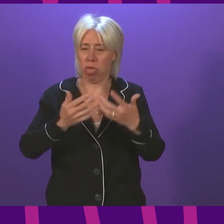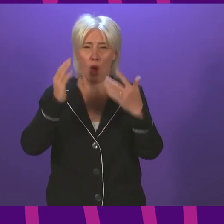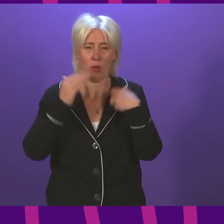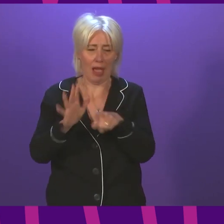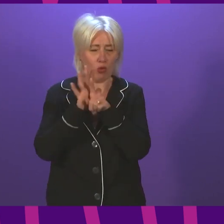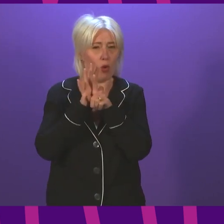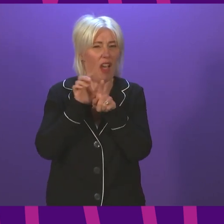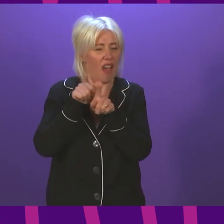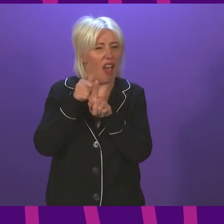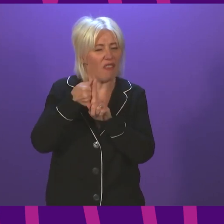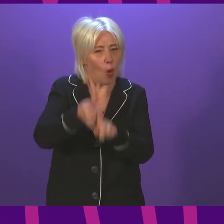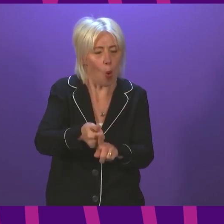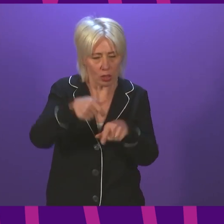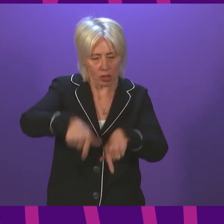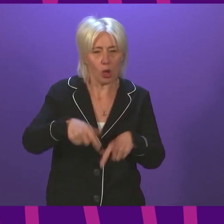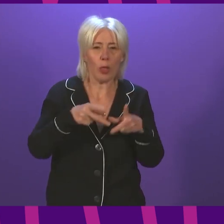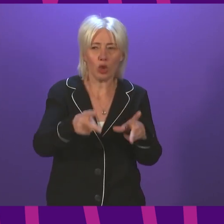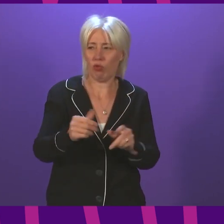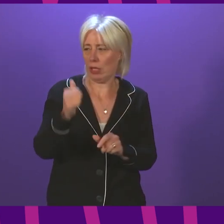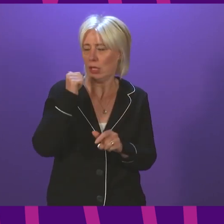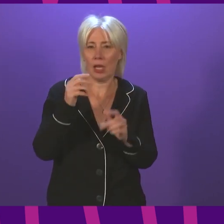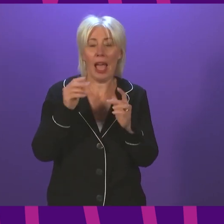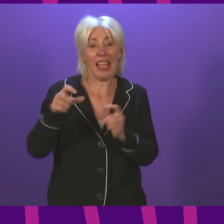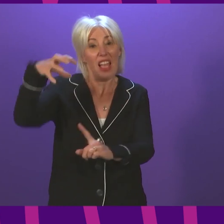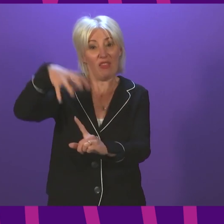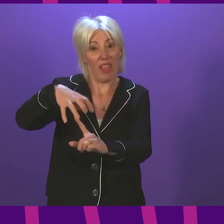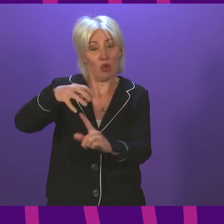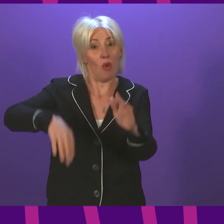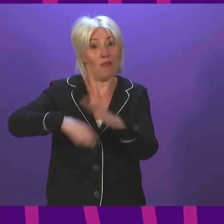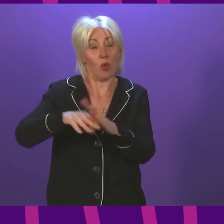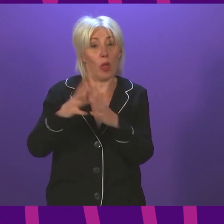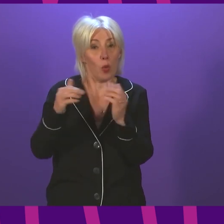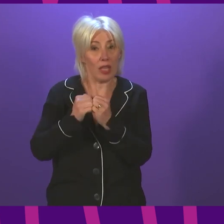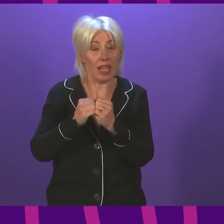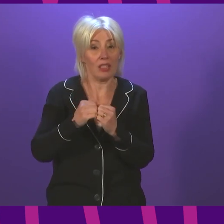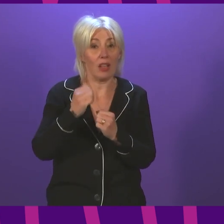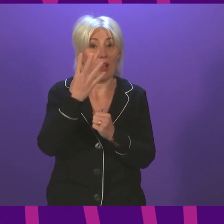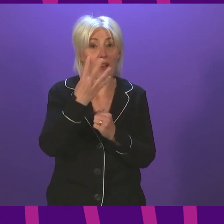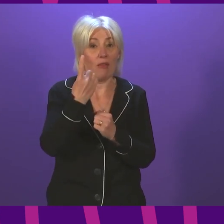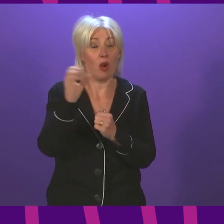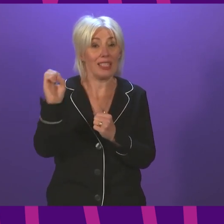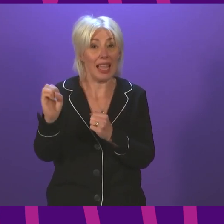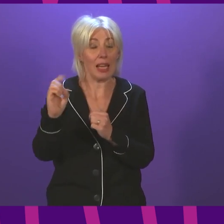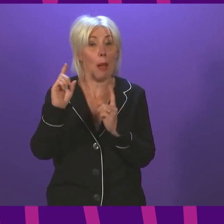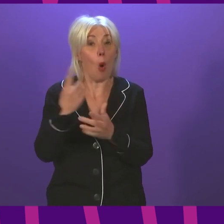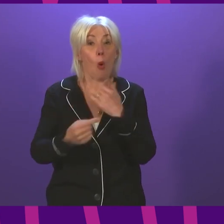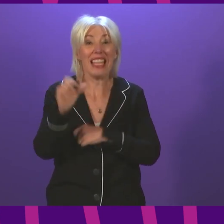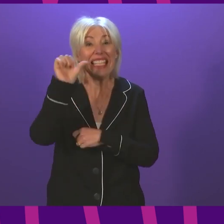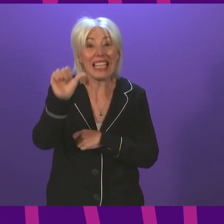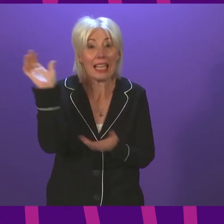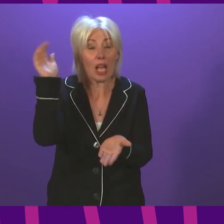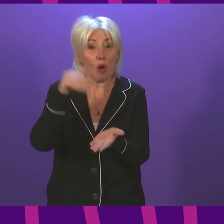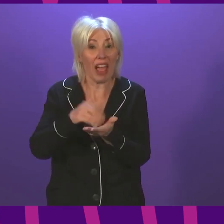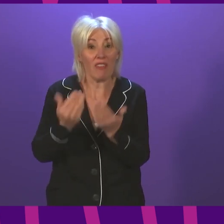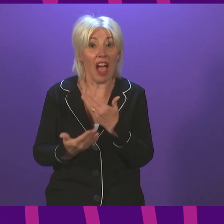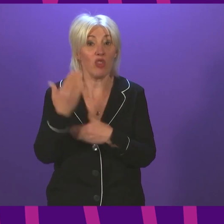the streets. His venue at the weekend was filled to a capacity of 410, but only six people attending had the new vaccine app.